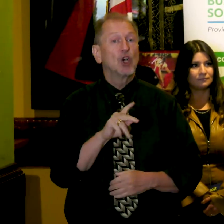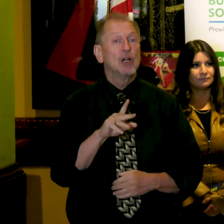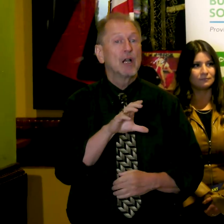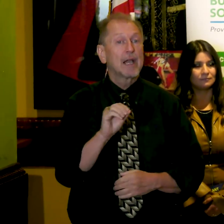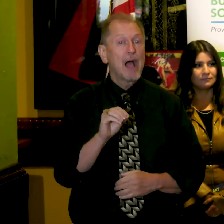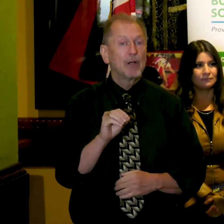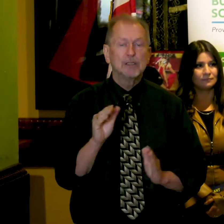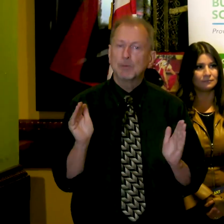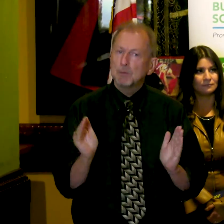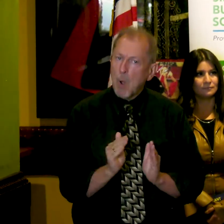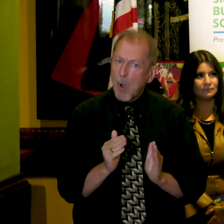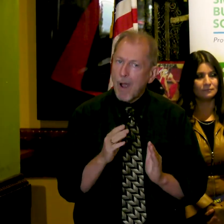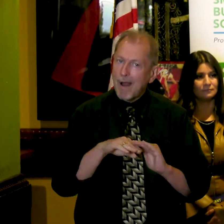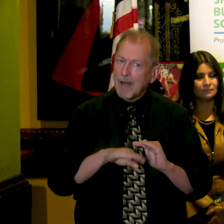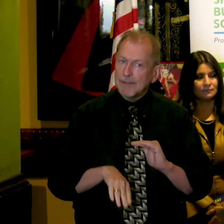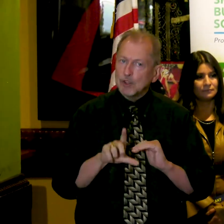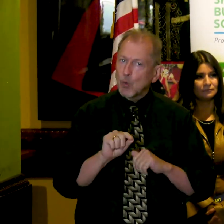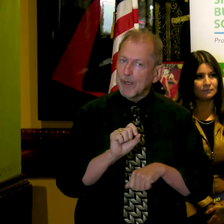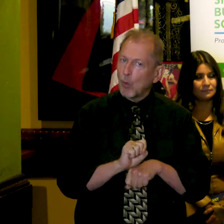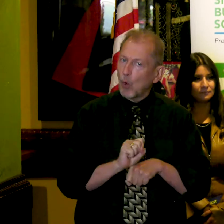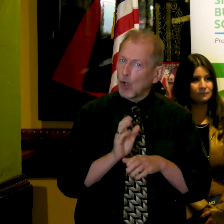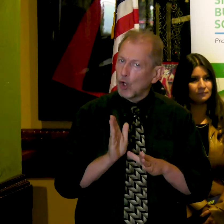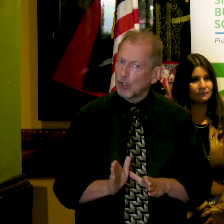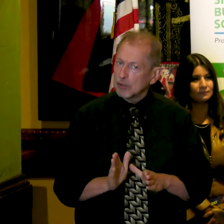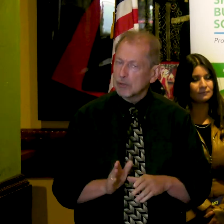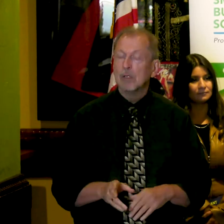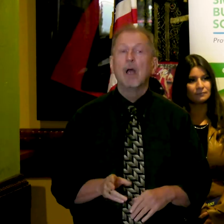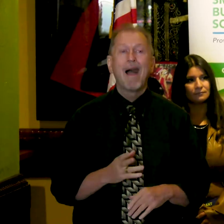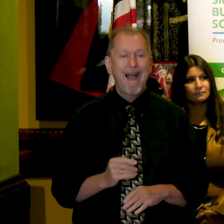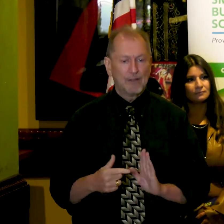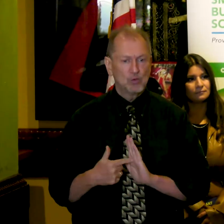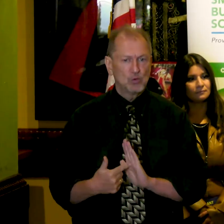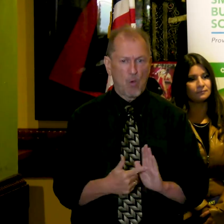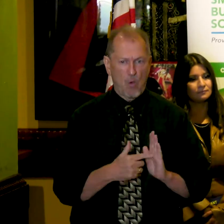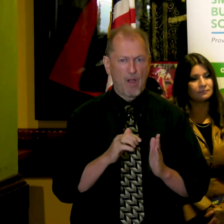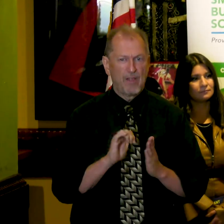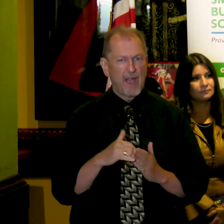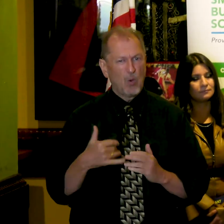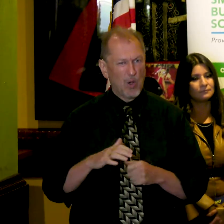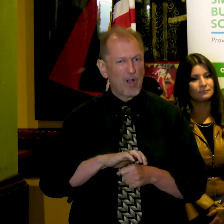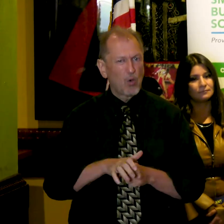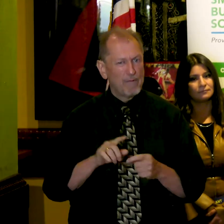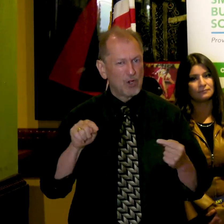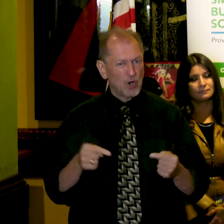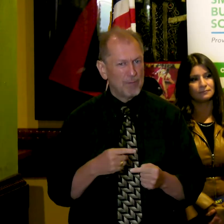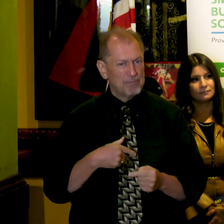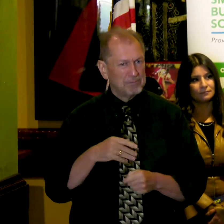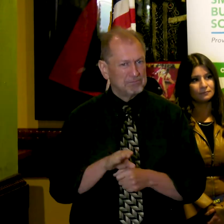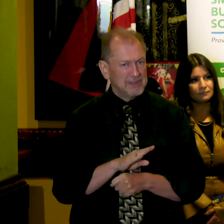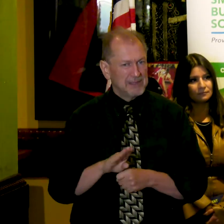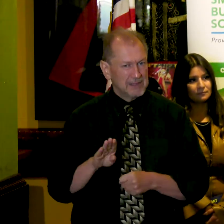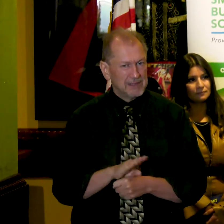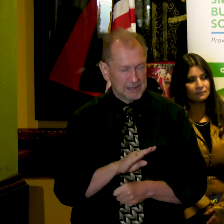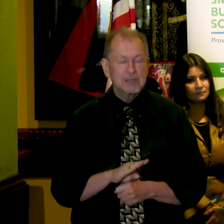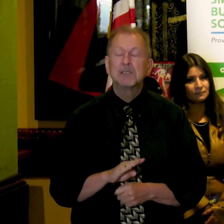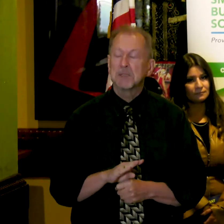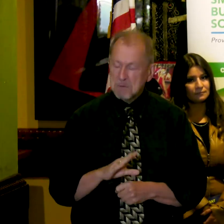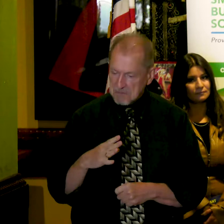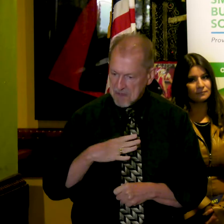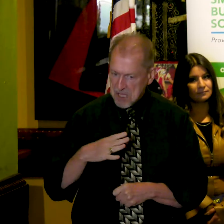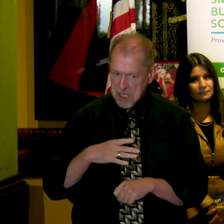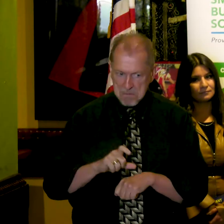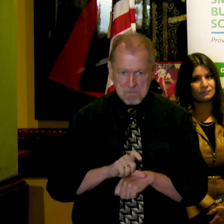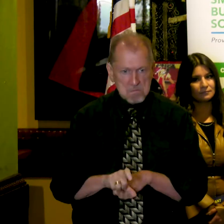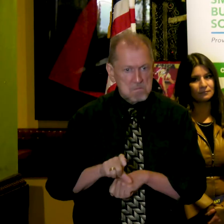than 20 employees and which is able to demonstrate a negative impact from the COVID-19 pandemic. Grow